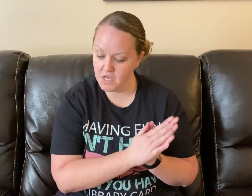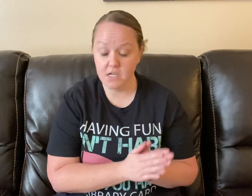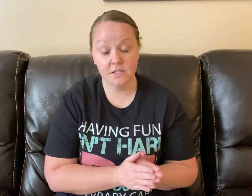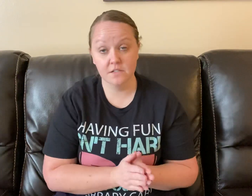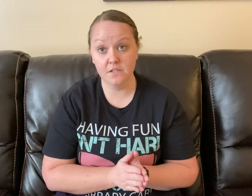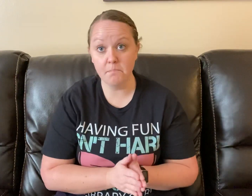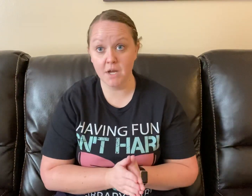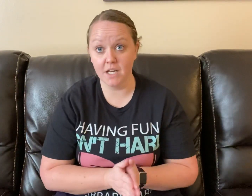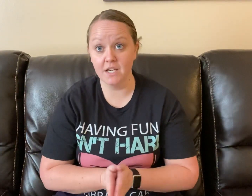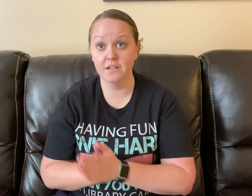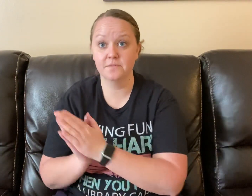Somebody. Money.